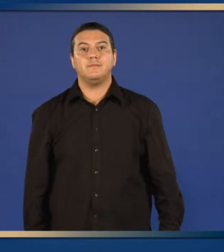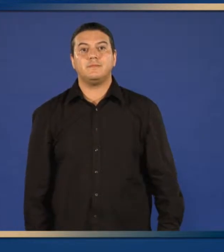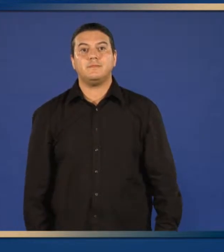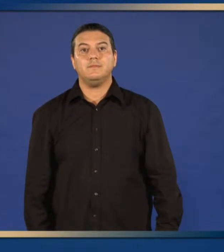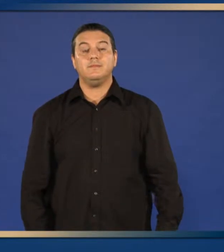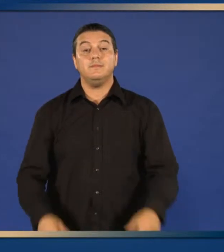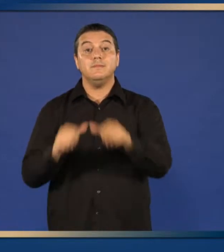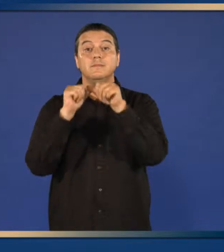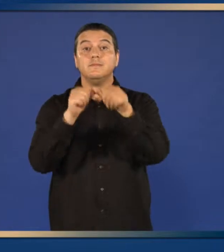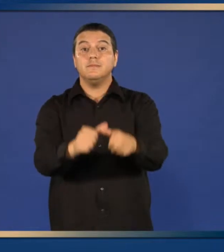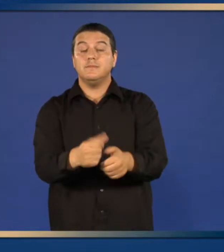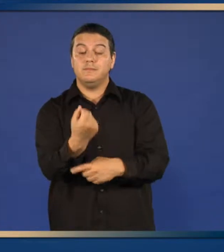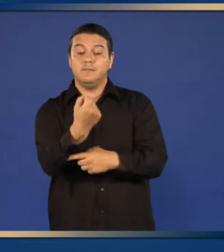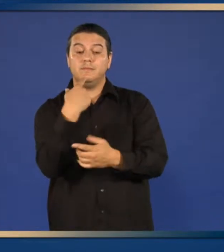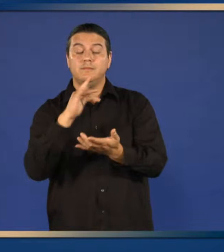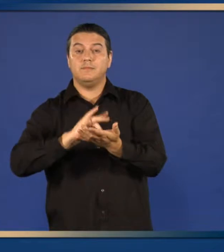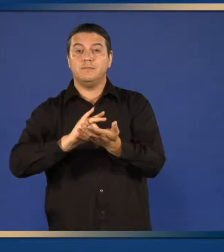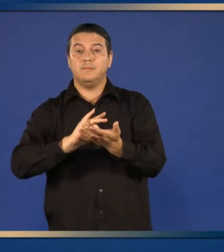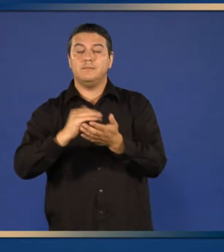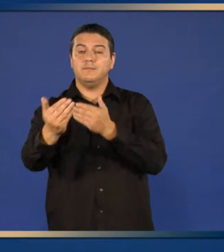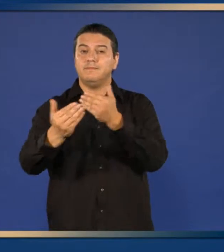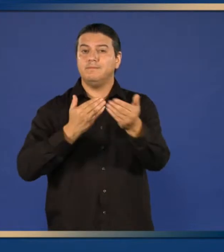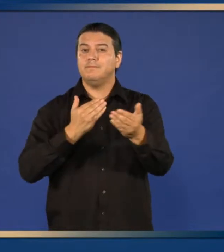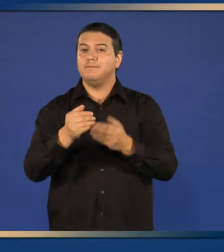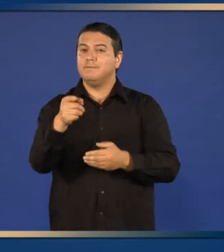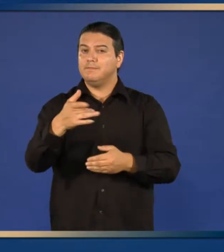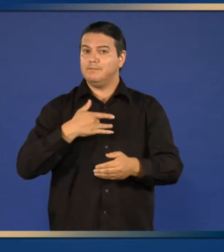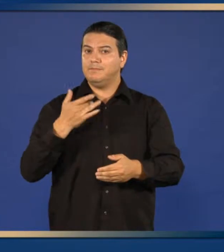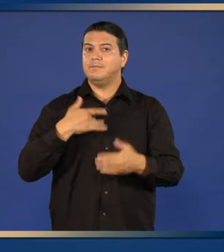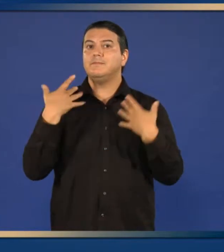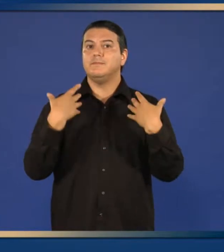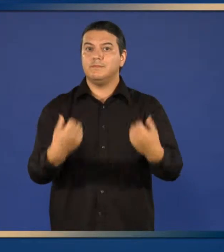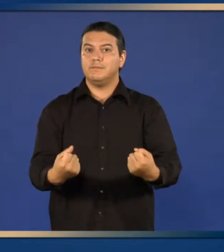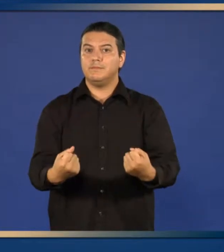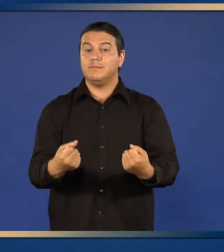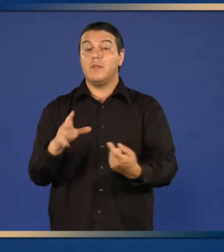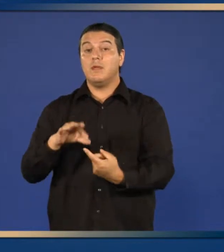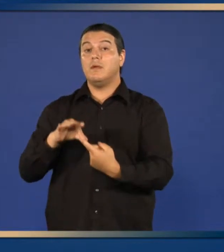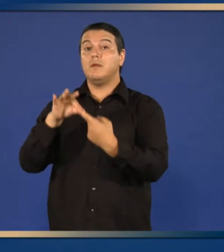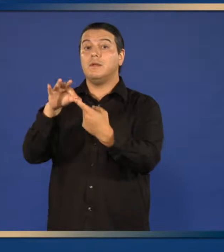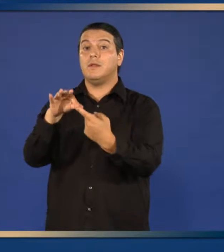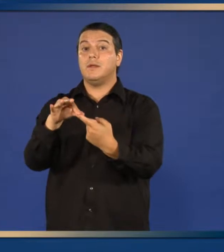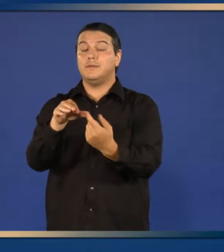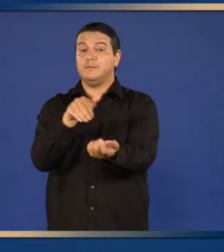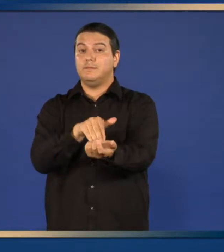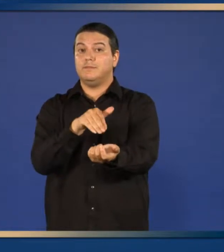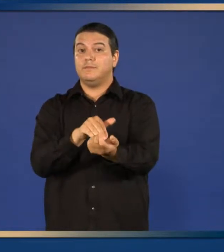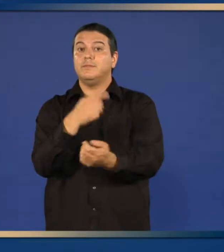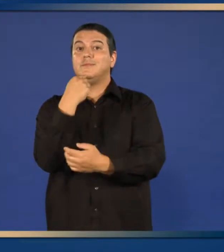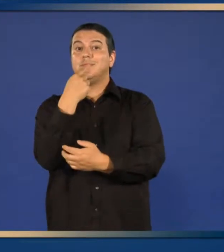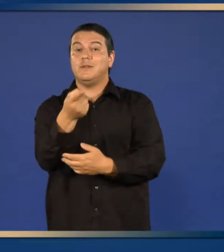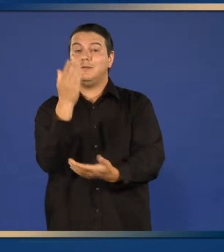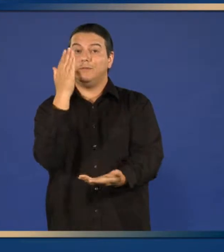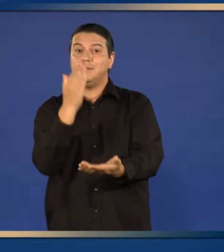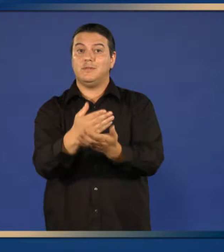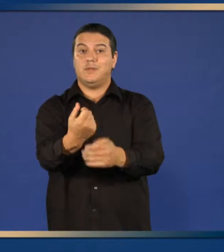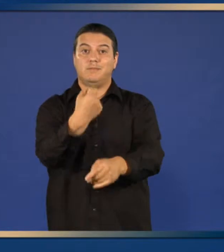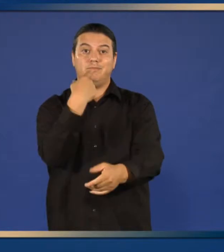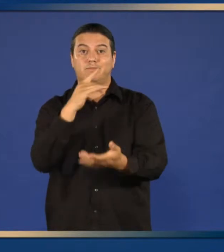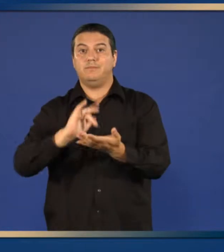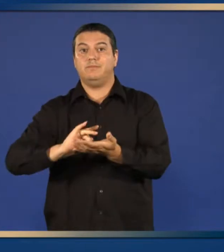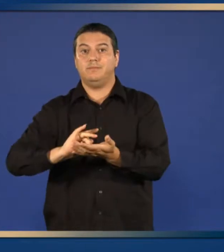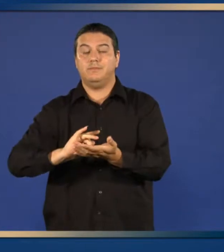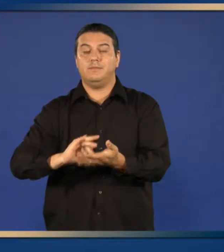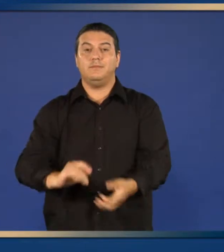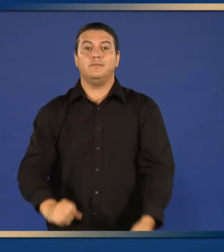Keep taking your medicine even if you feel okay, unless your health care provider tells